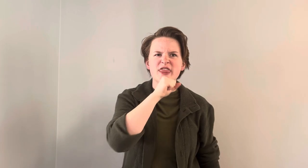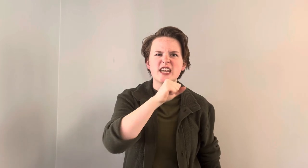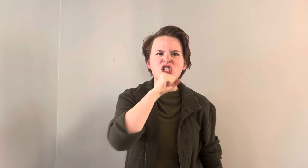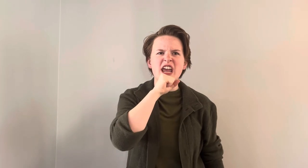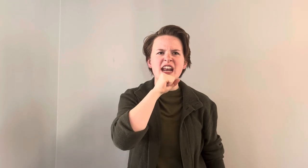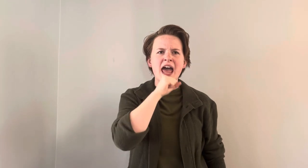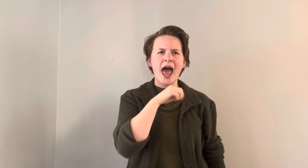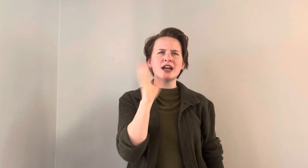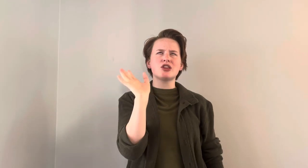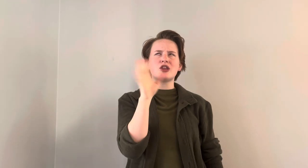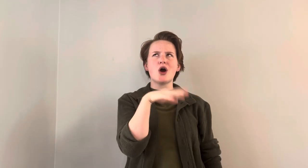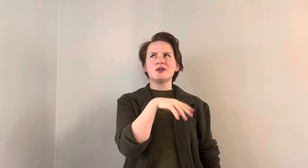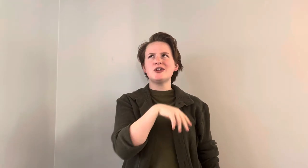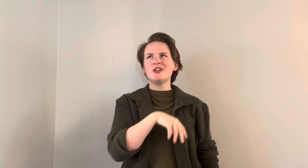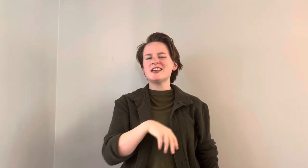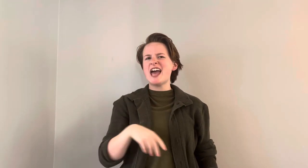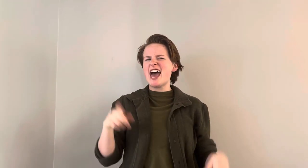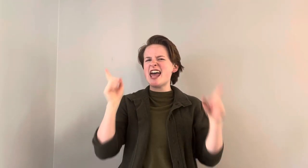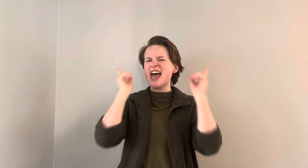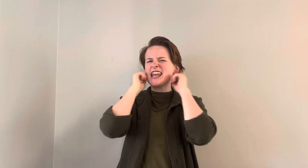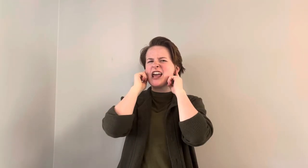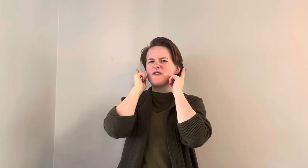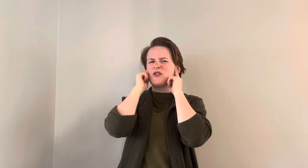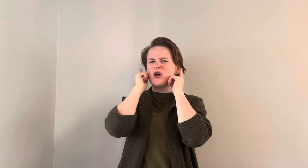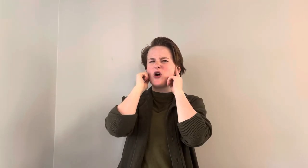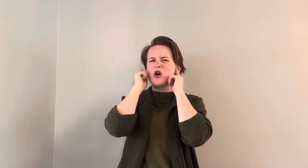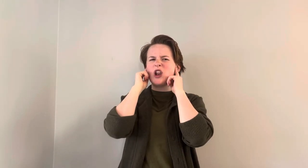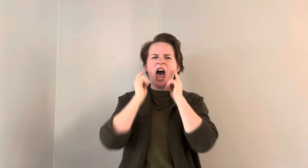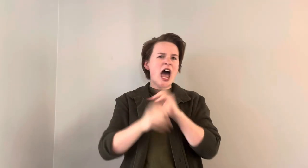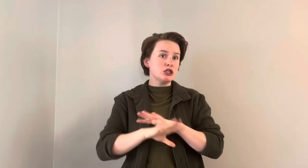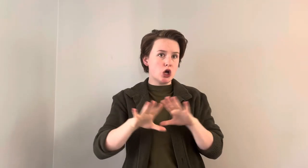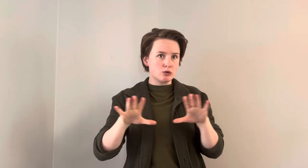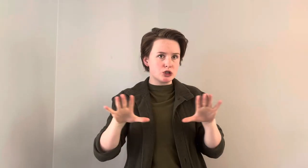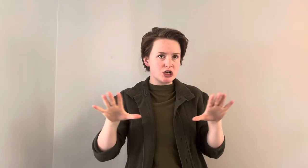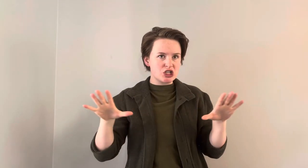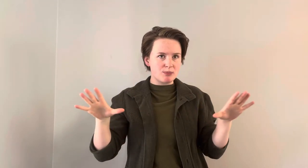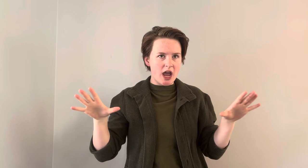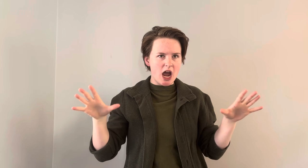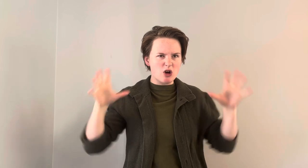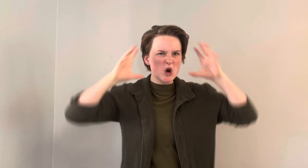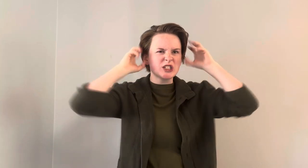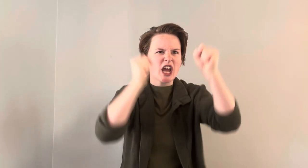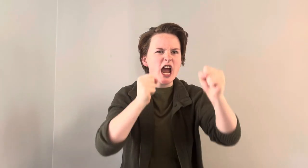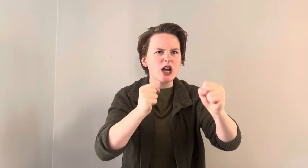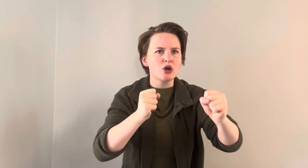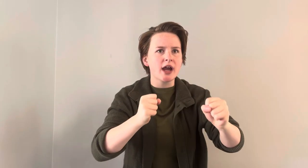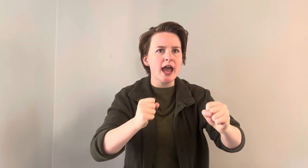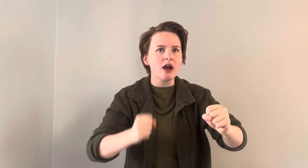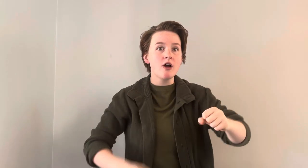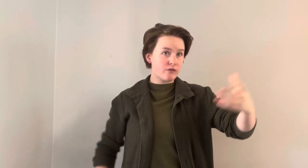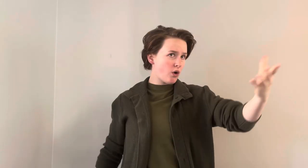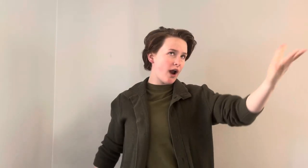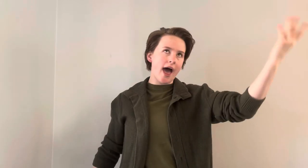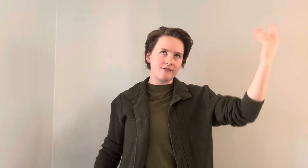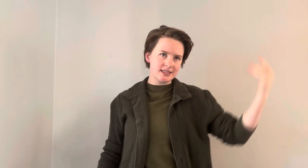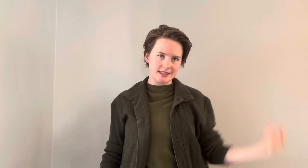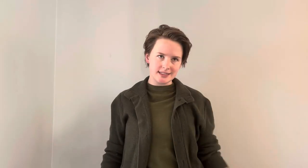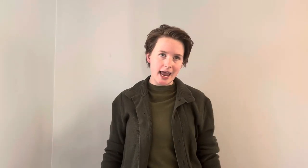the chin and though you'll get an earful, don't despair or tear your hair, for heaven's sake